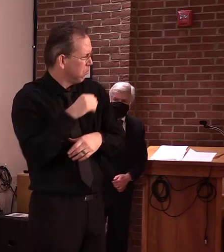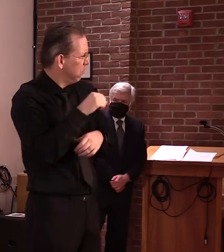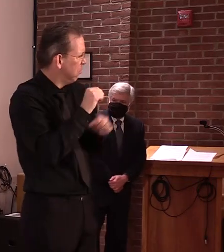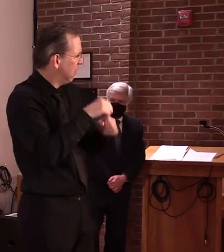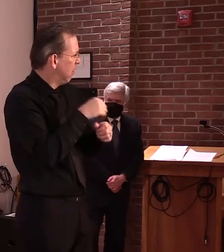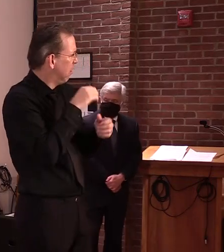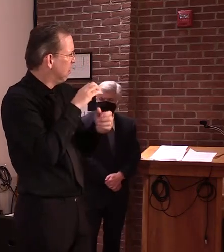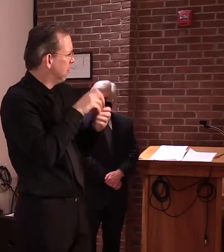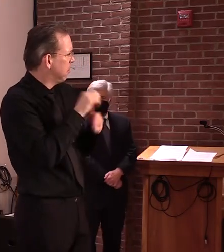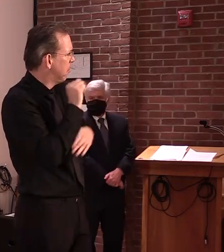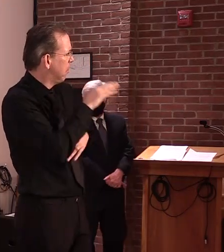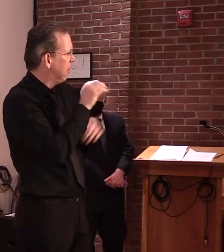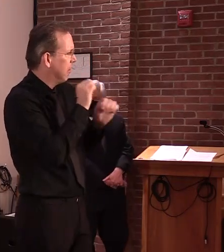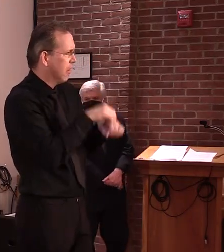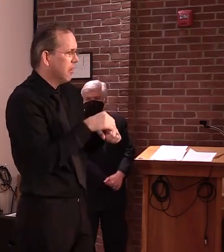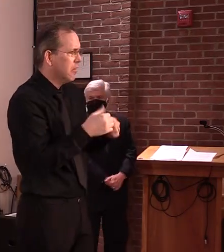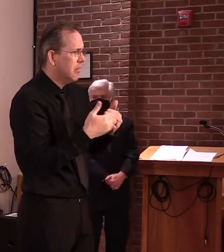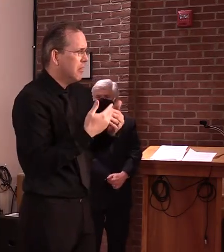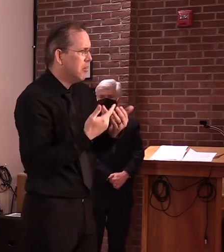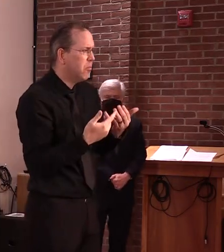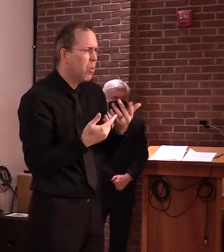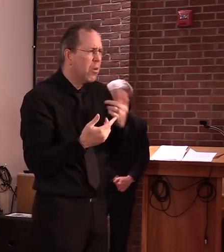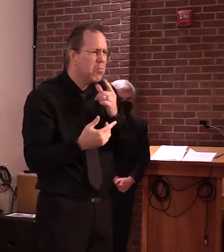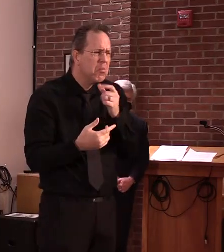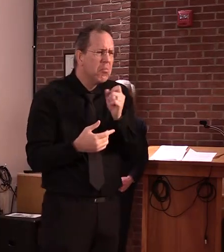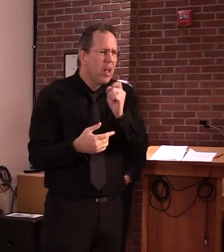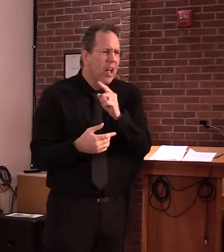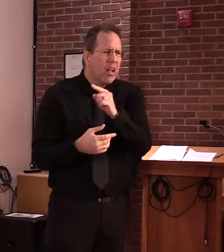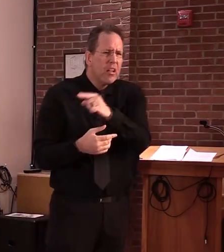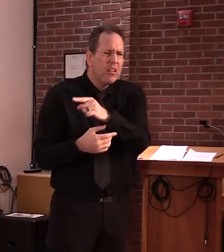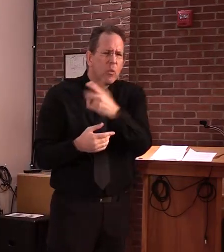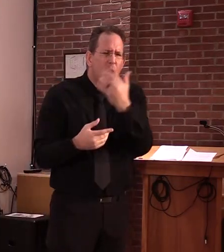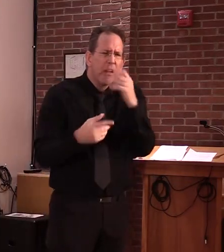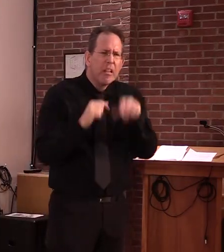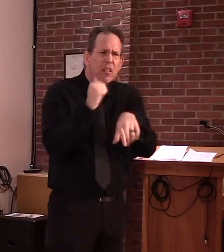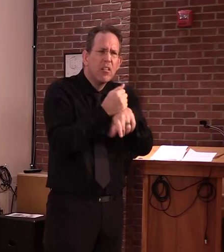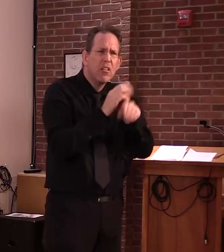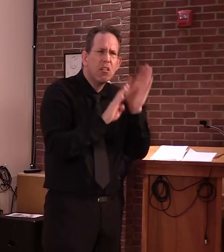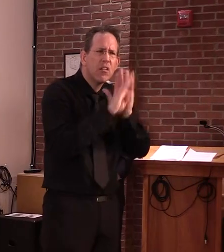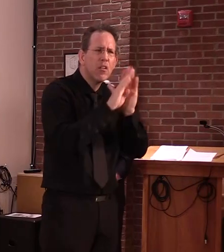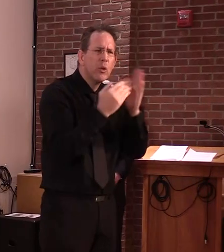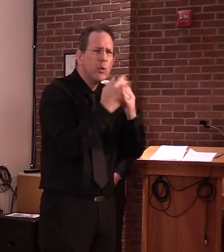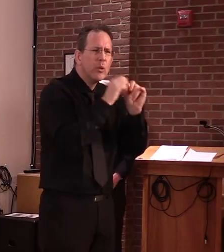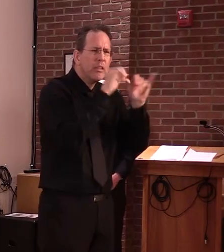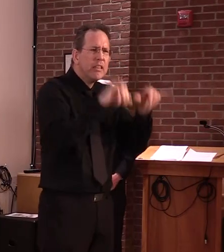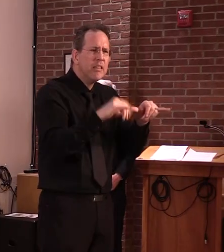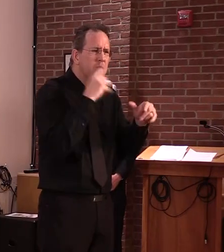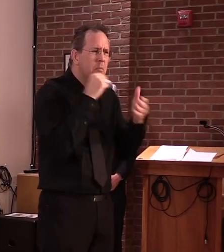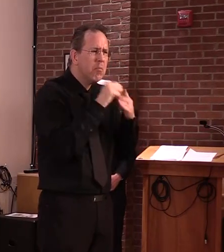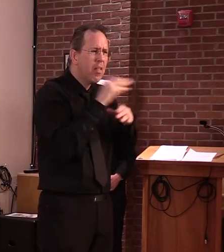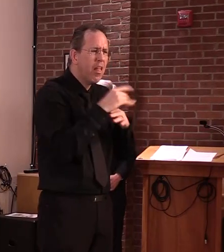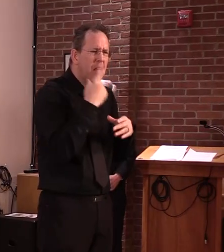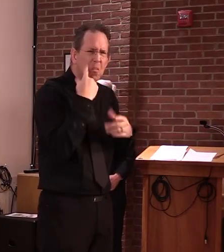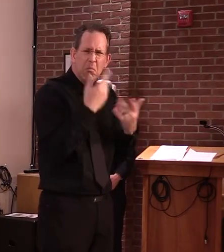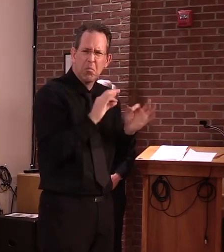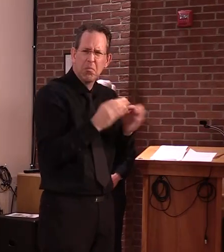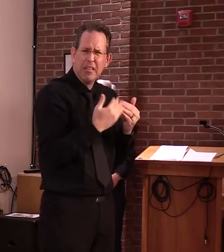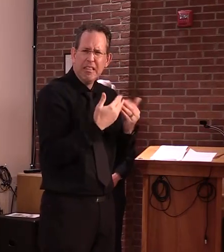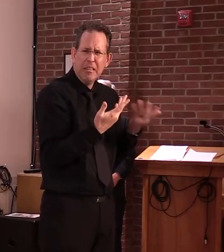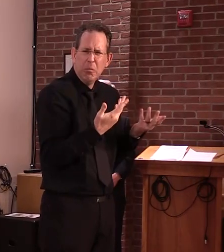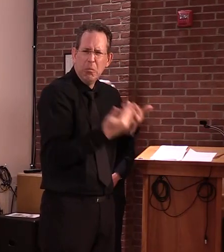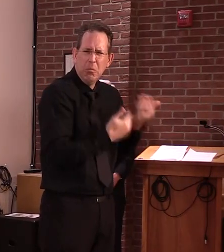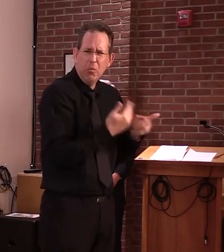better question for the Secretary of State. Uh, this is part of his plan. Uh, I believe that is going to be, uh, the case, uh, for